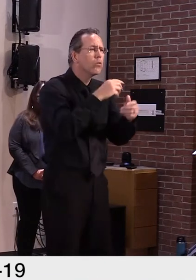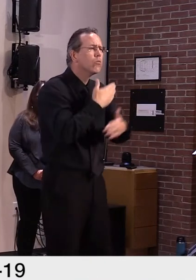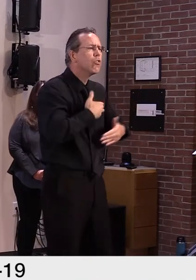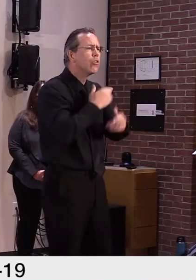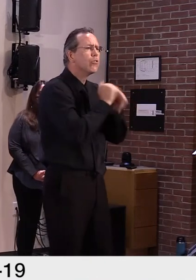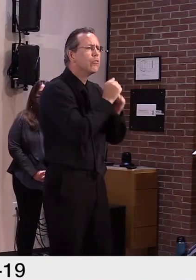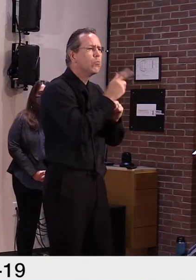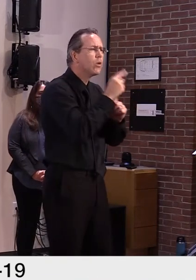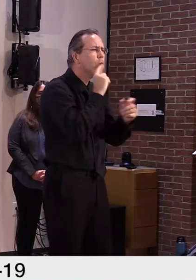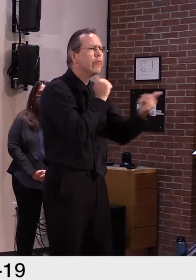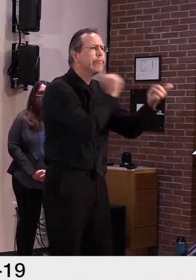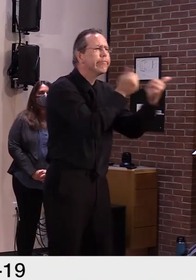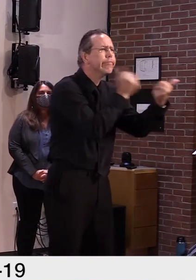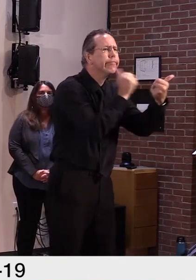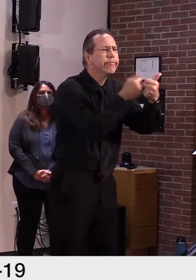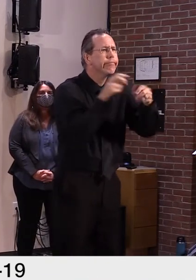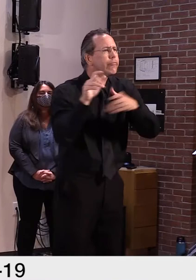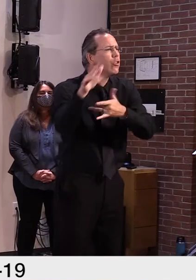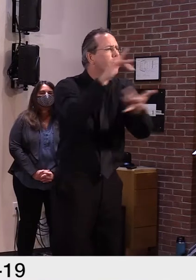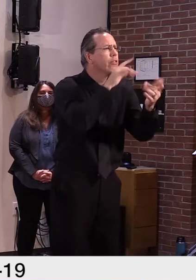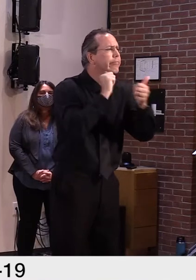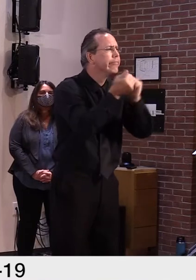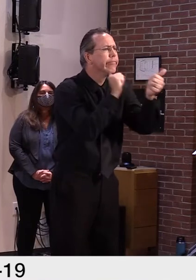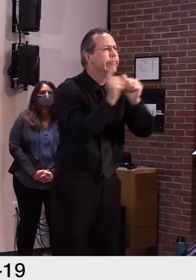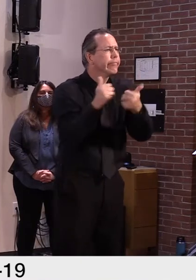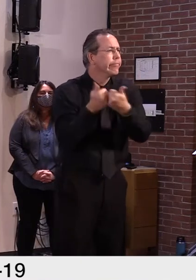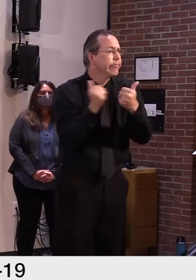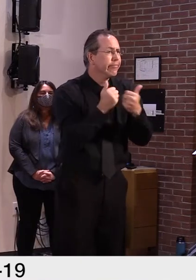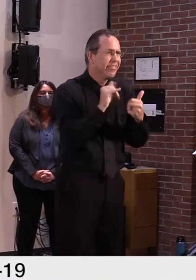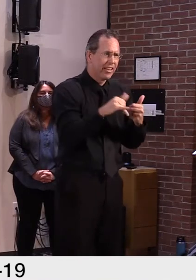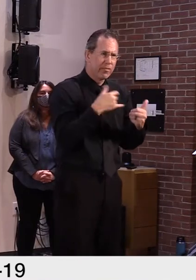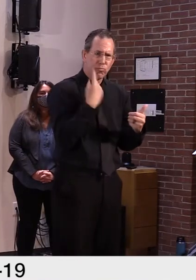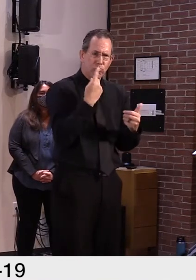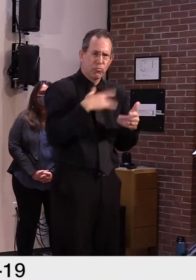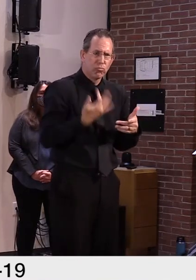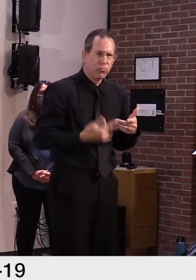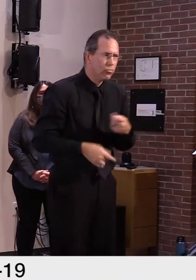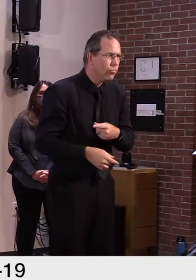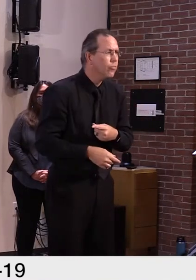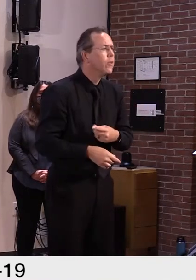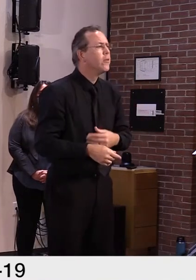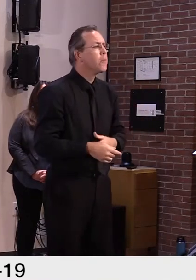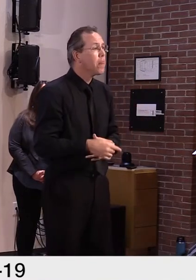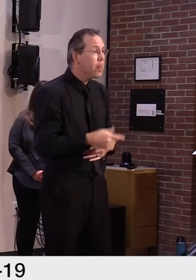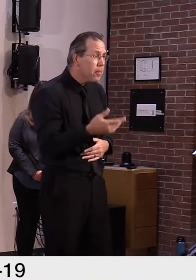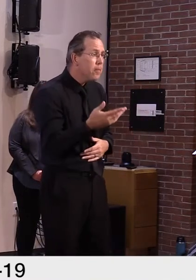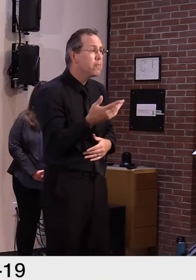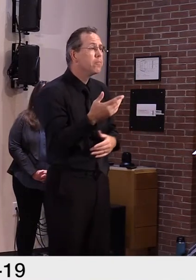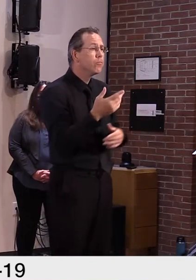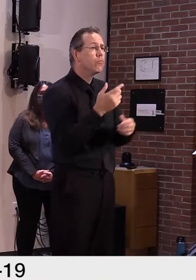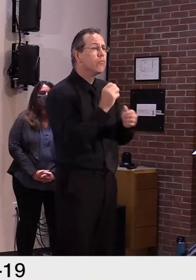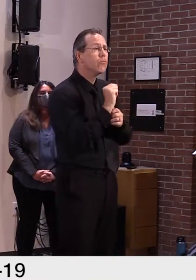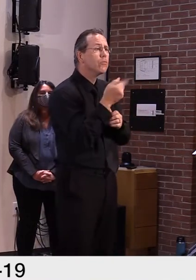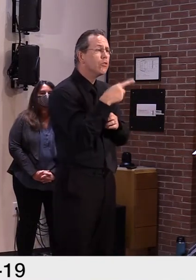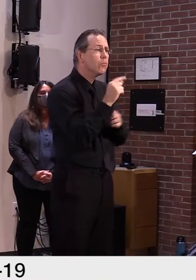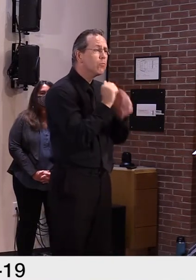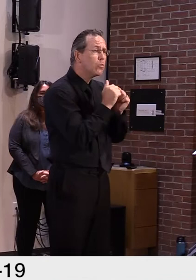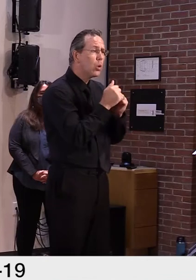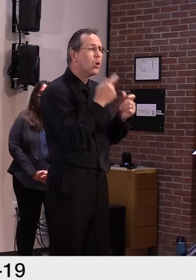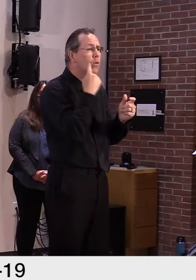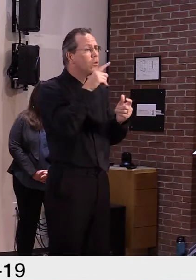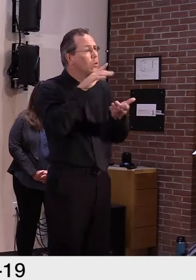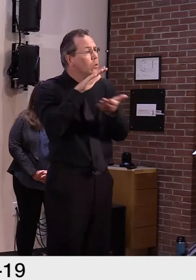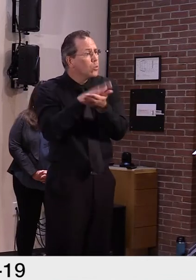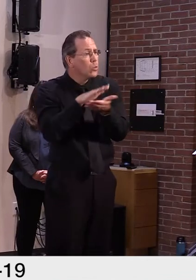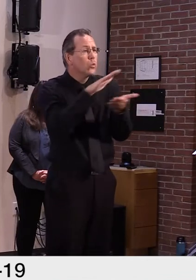assumes a certain amount of travel, but our overall guidance does speak to the issue of field trips and so forth. You know, certainly